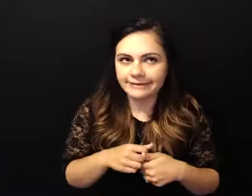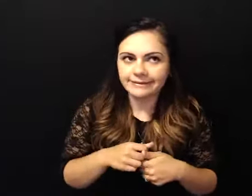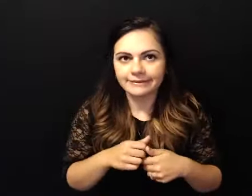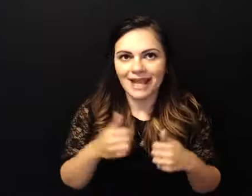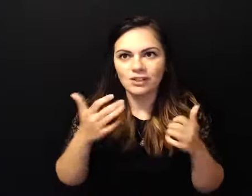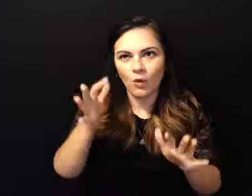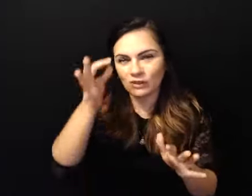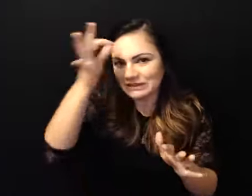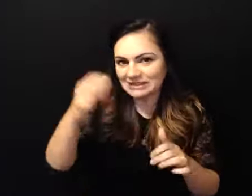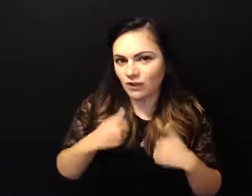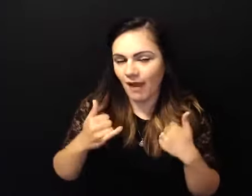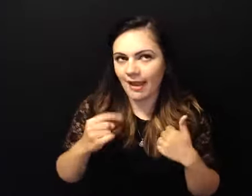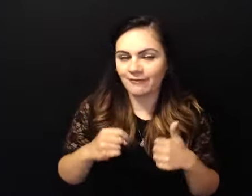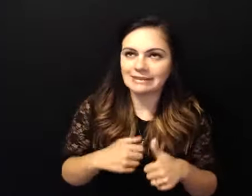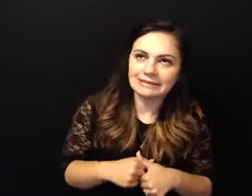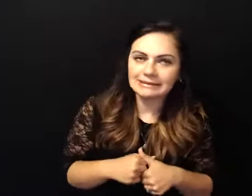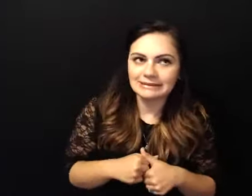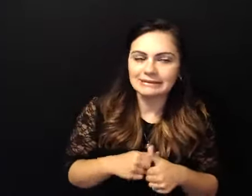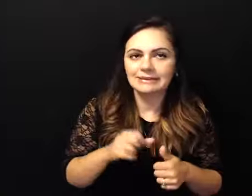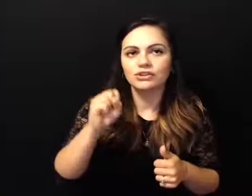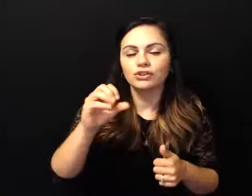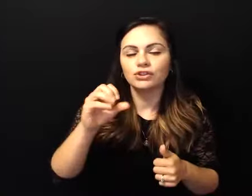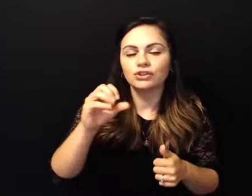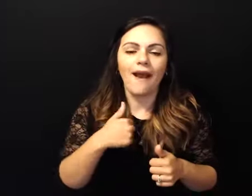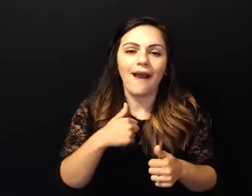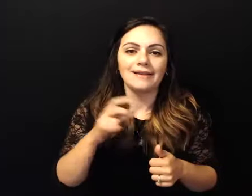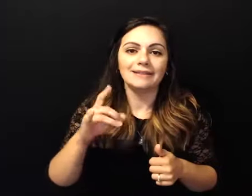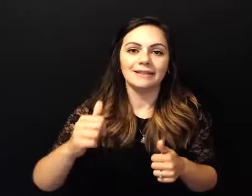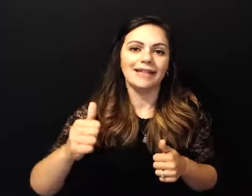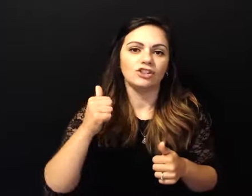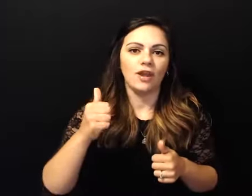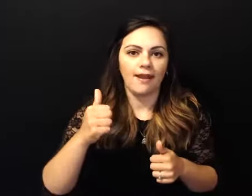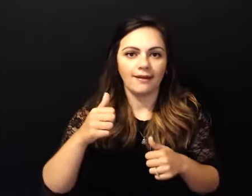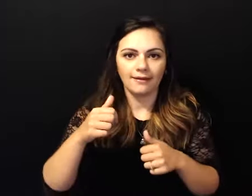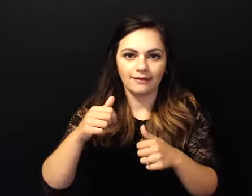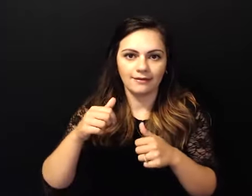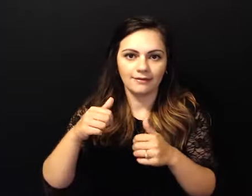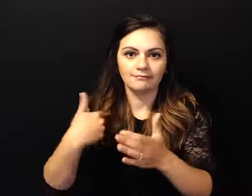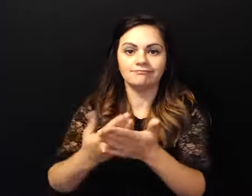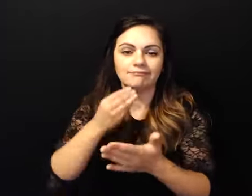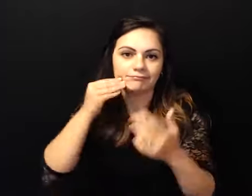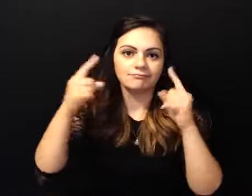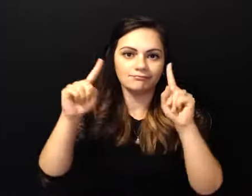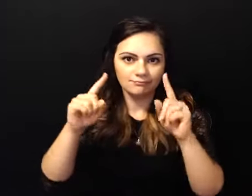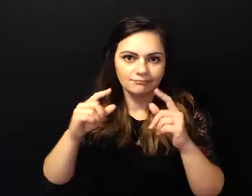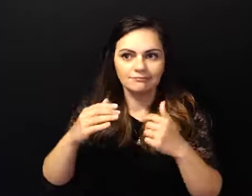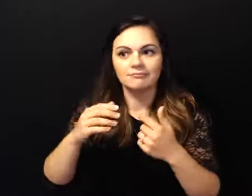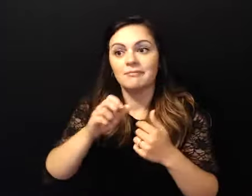know um so i ended up hitchhiking home went back to work the next day and i worked in kenwood ohio uh at a hair